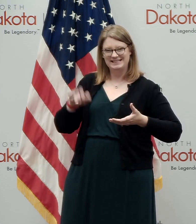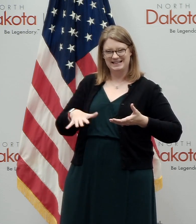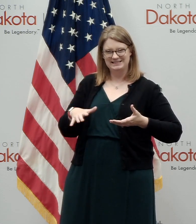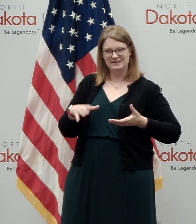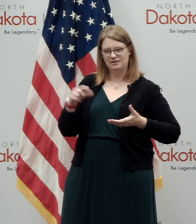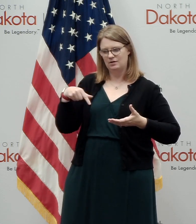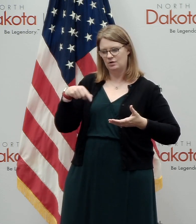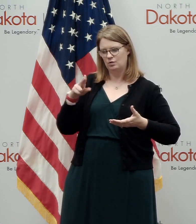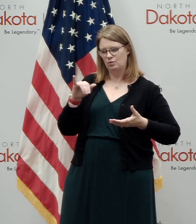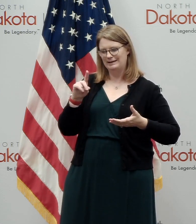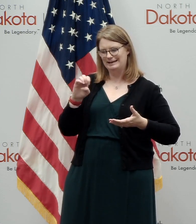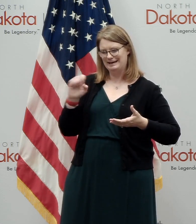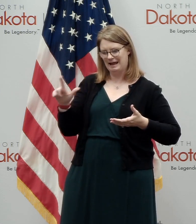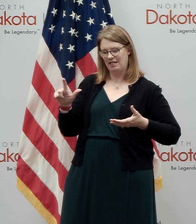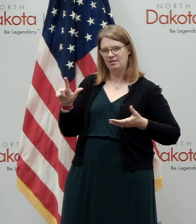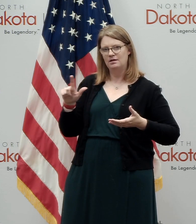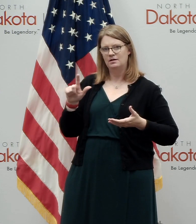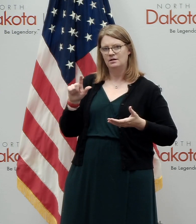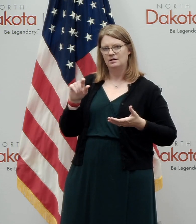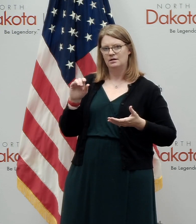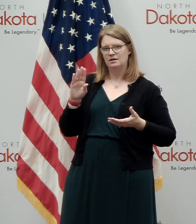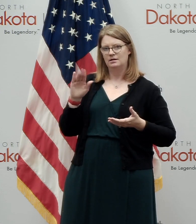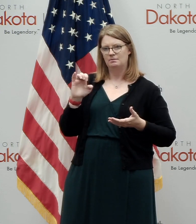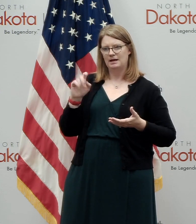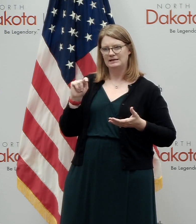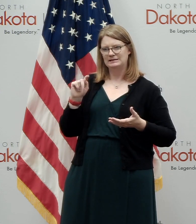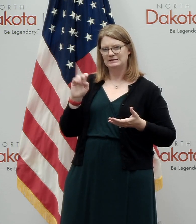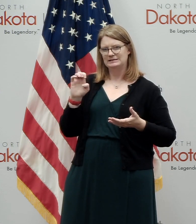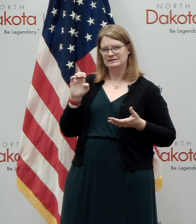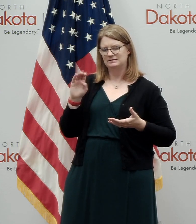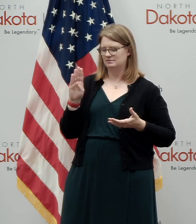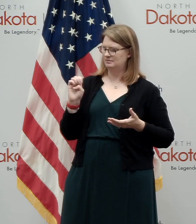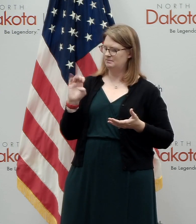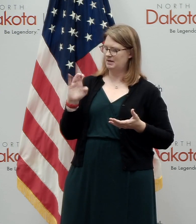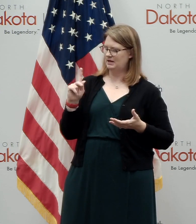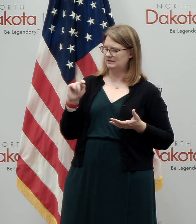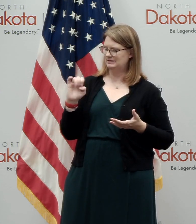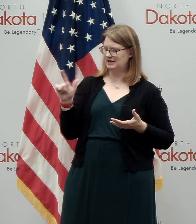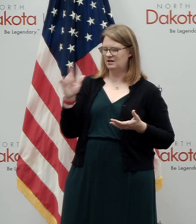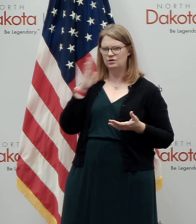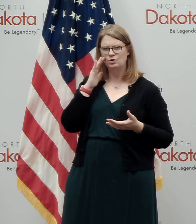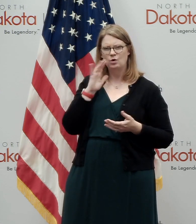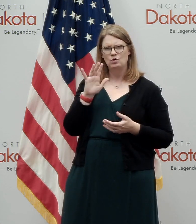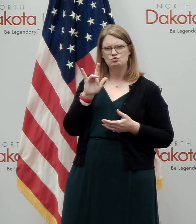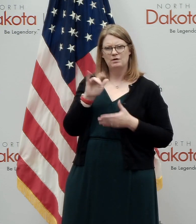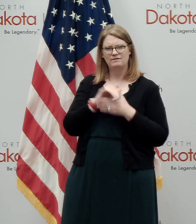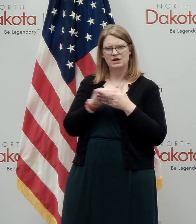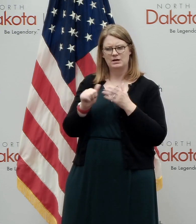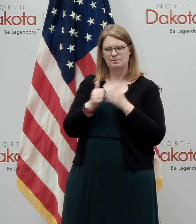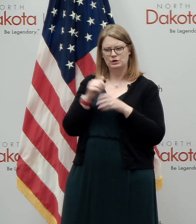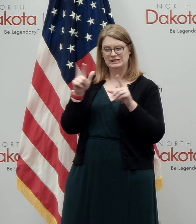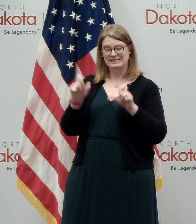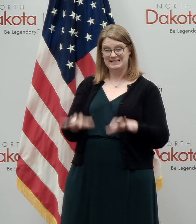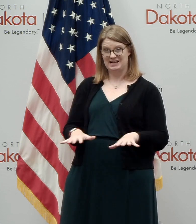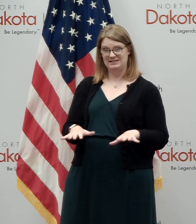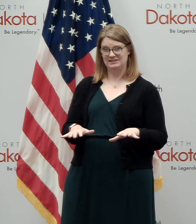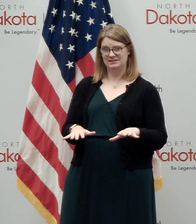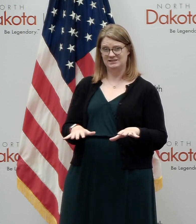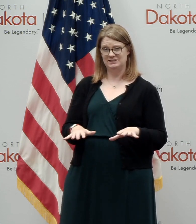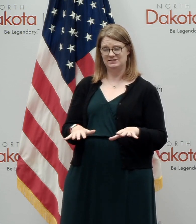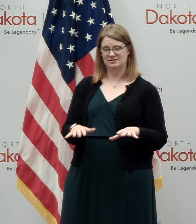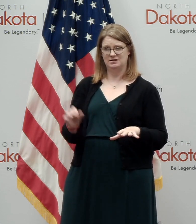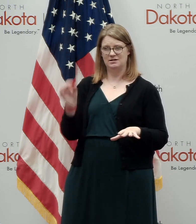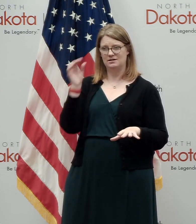from Quidel and Bechtel Dickinson. Uh, these were the $25 per, for tests, uh, that were